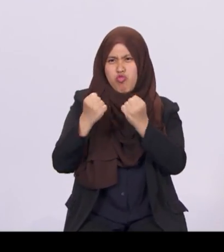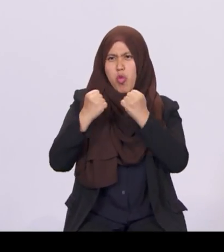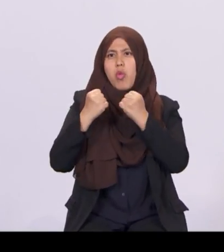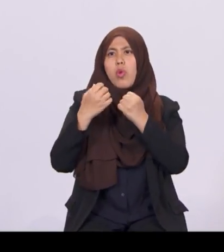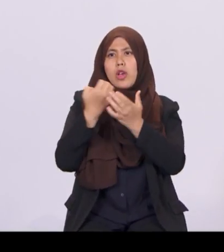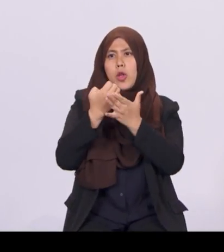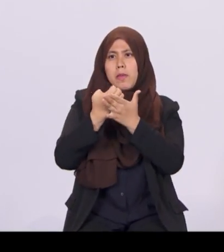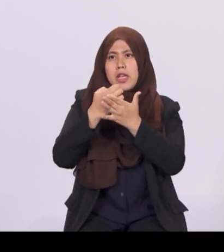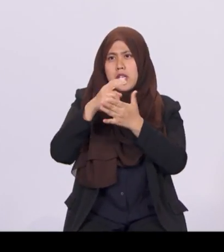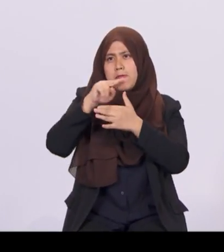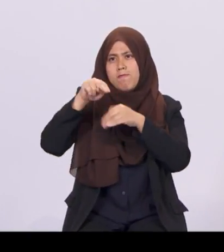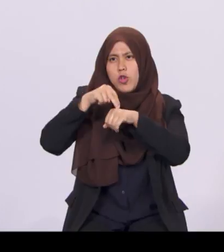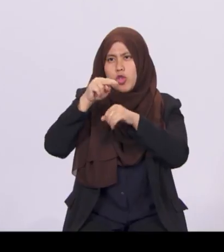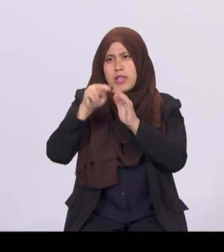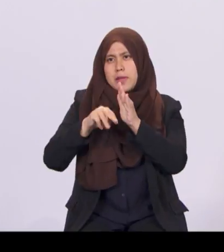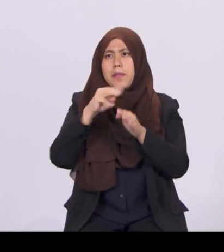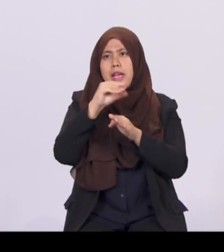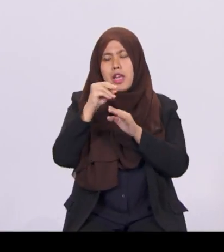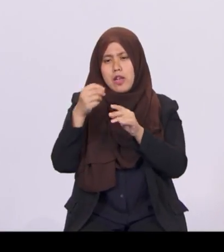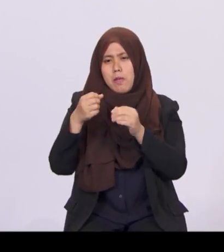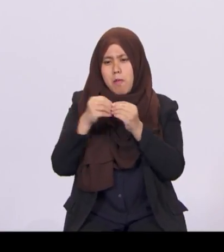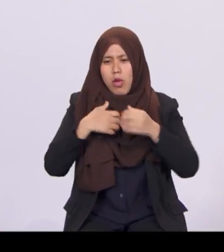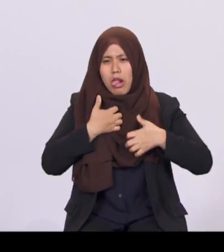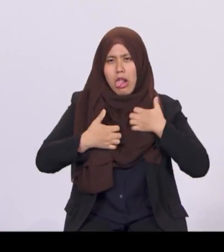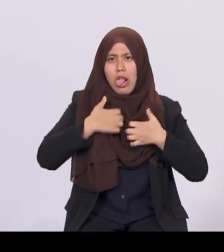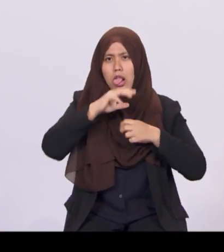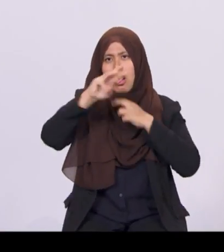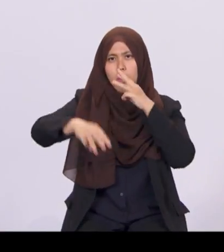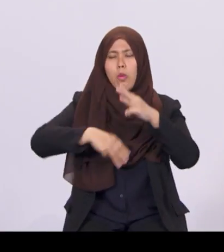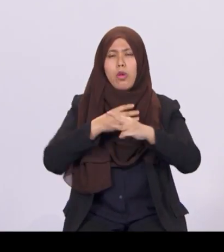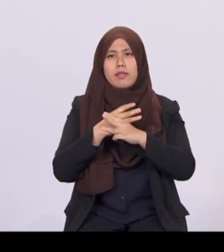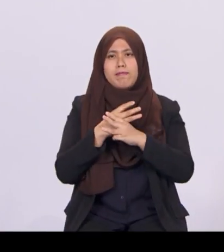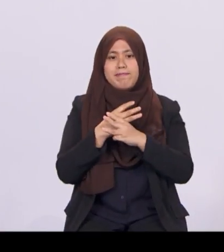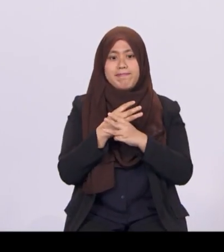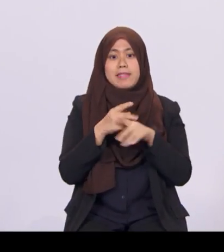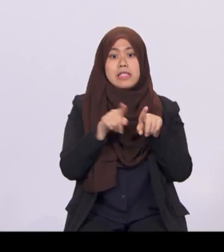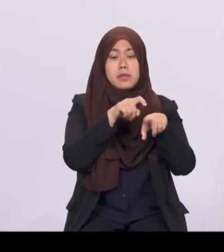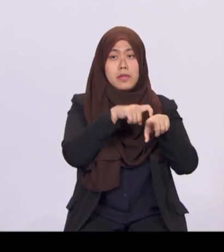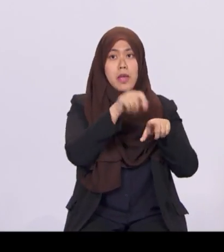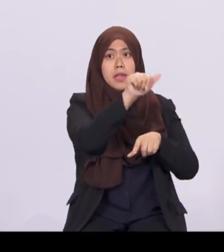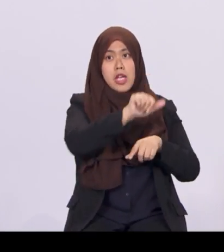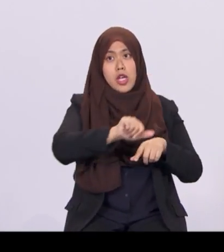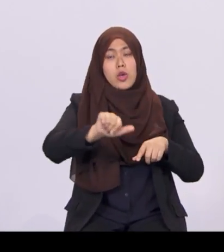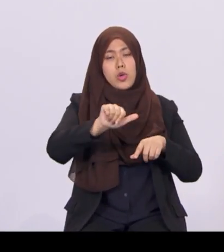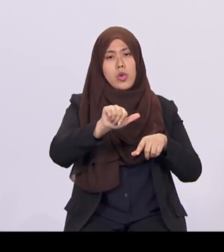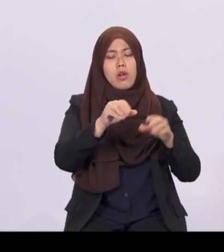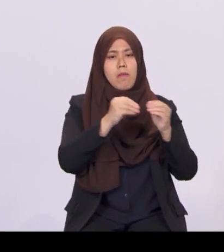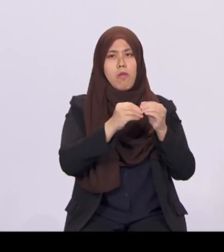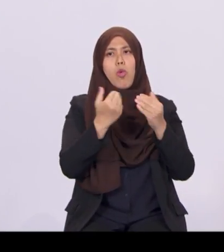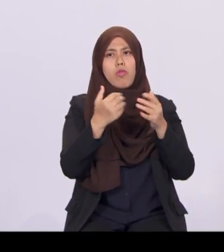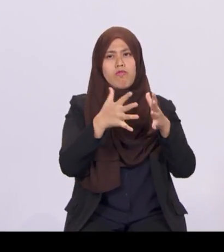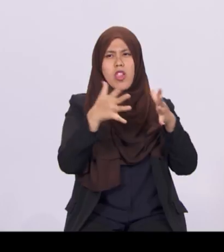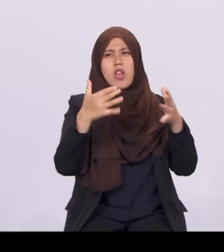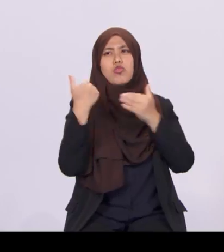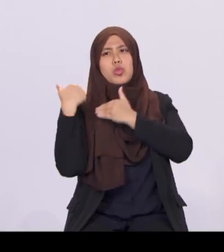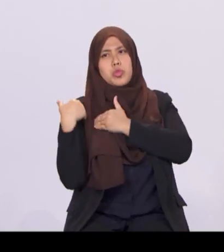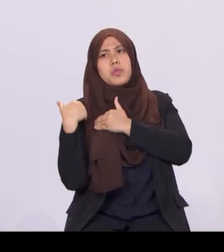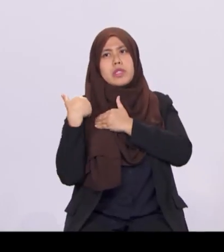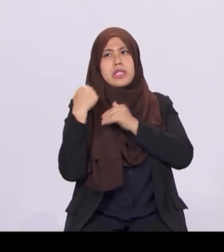Meanwhile, Asia will play a larger role in global trade and investment flows. China has set up